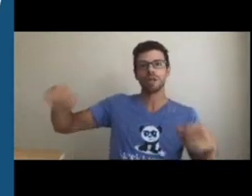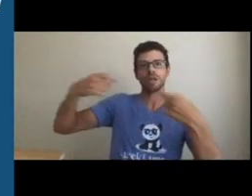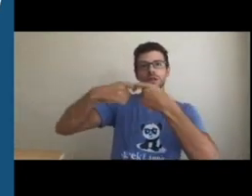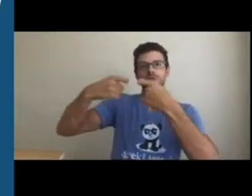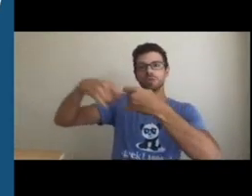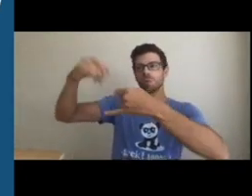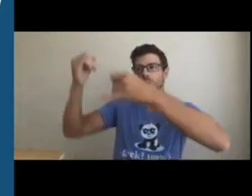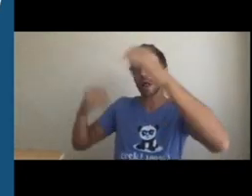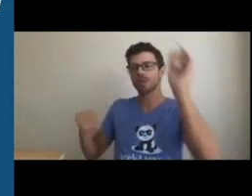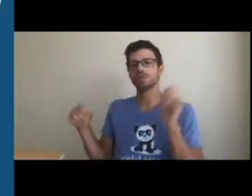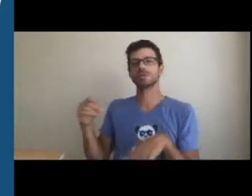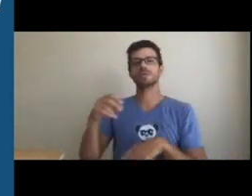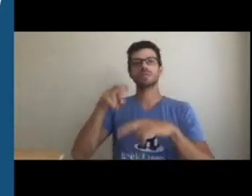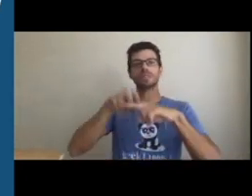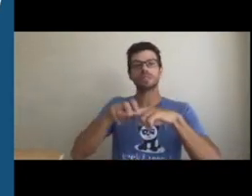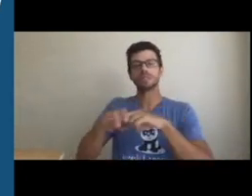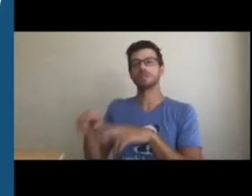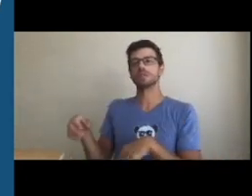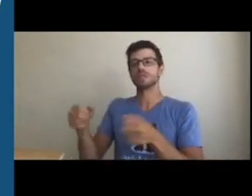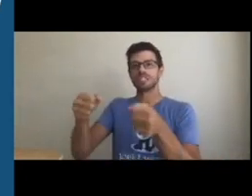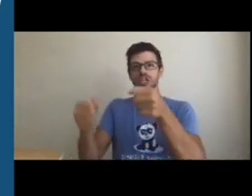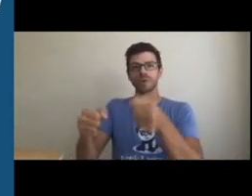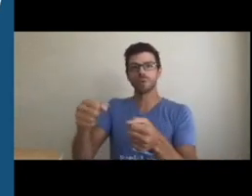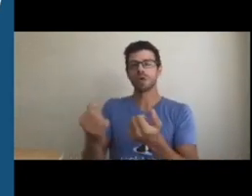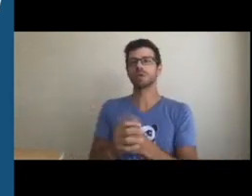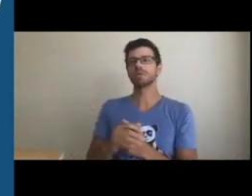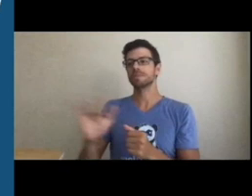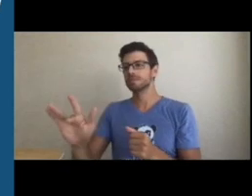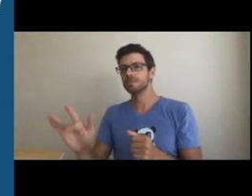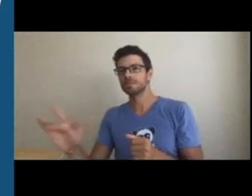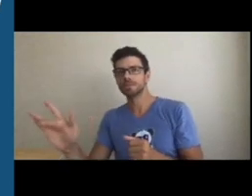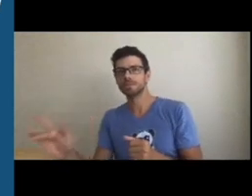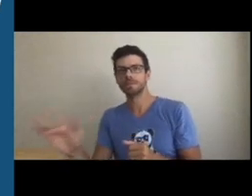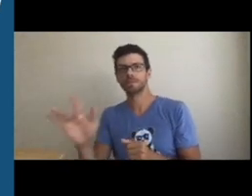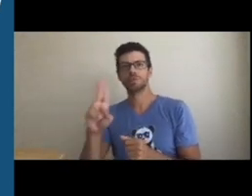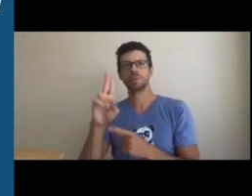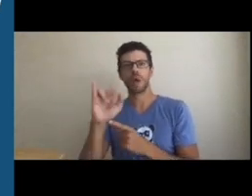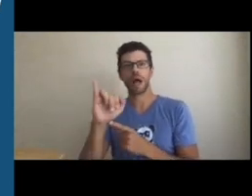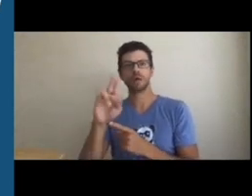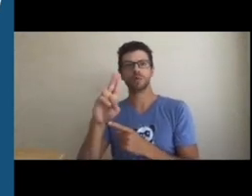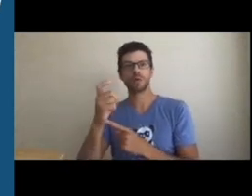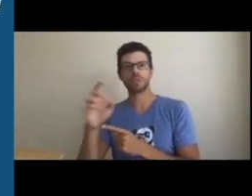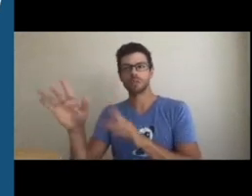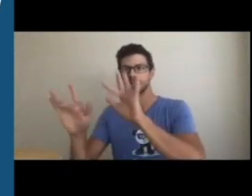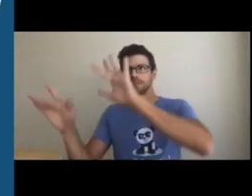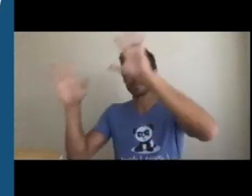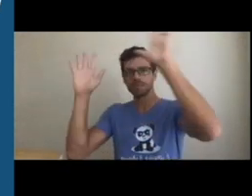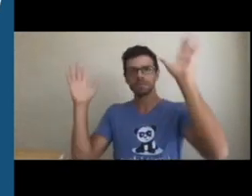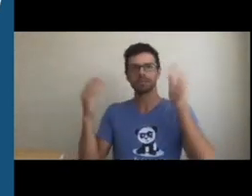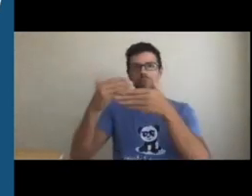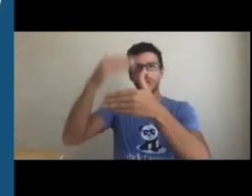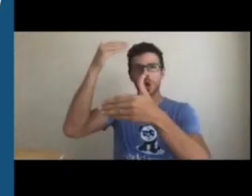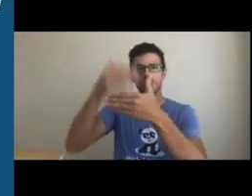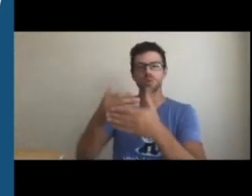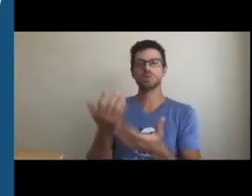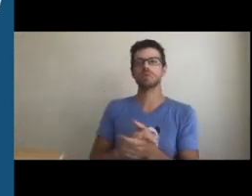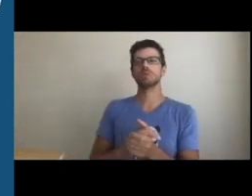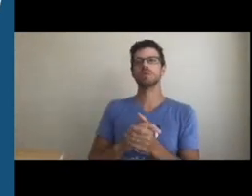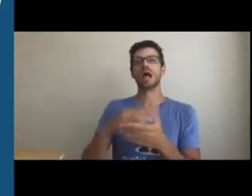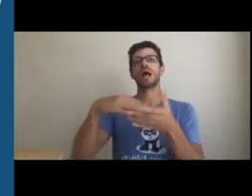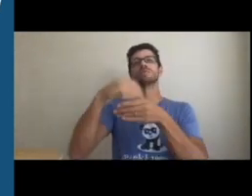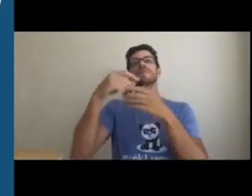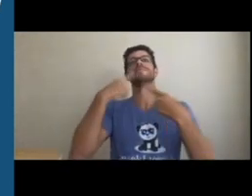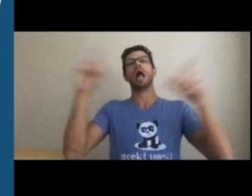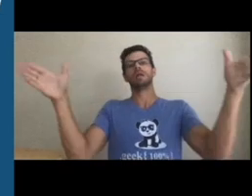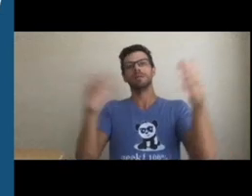seats, steering wheel, buttons to add UI, UX, the windows, then finally build the exterior, add metal